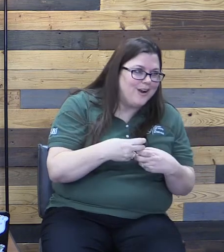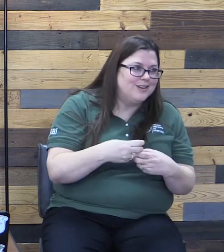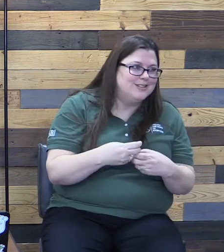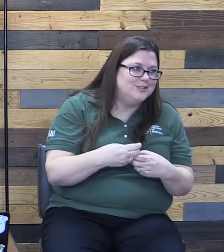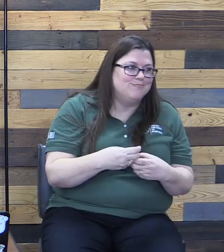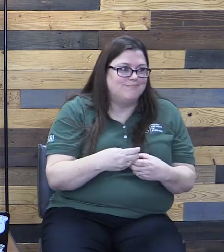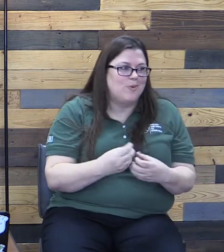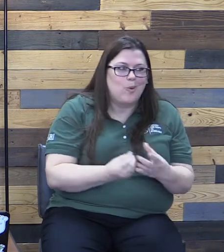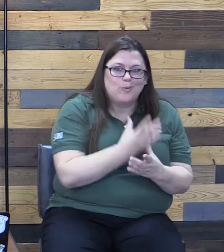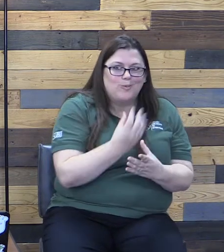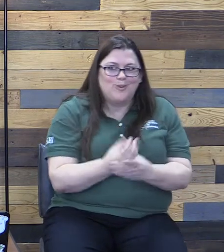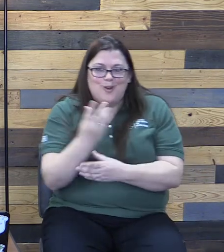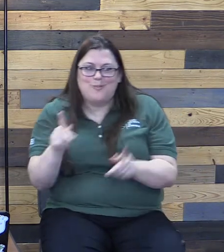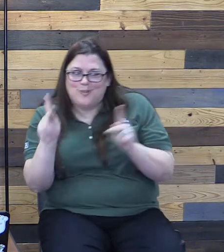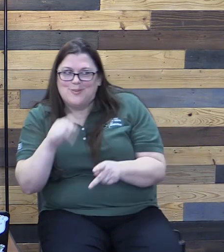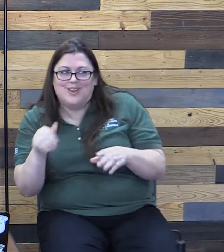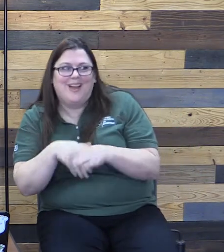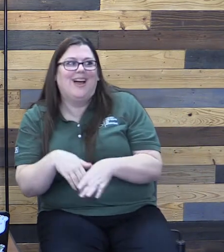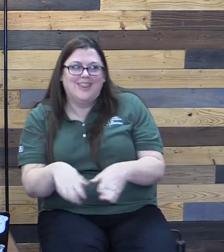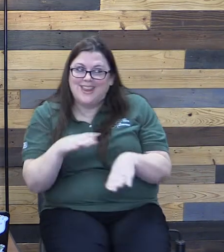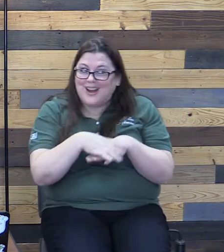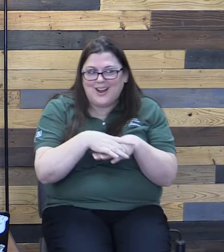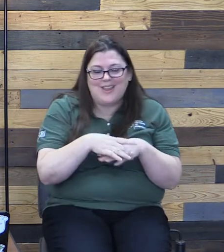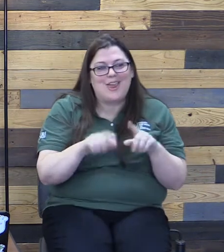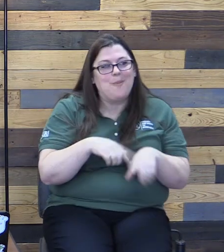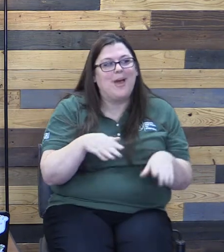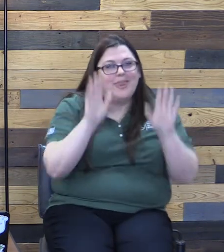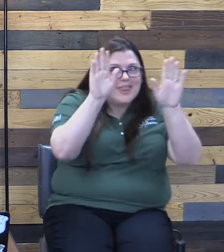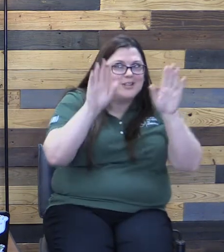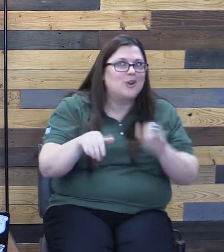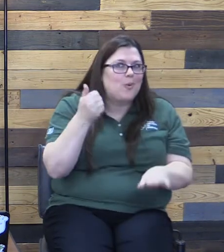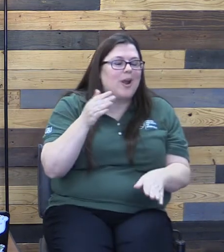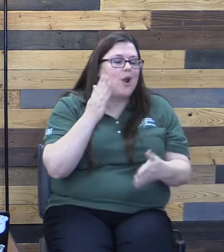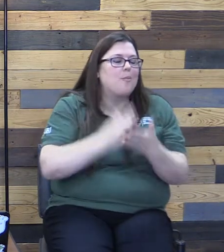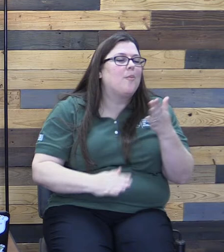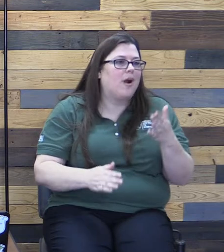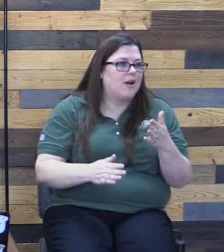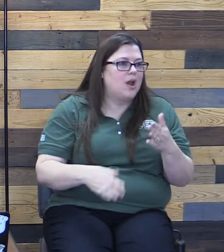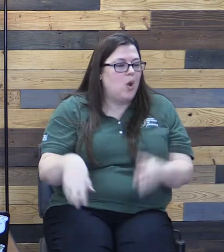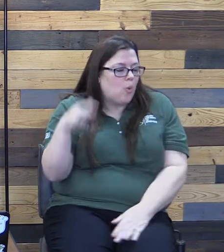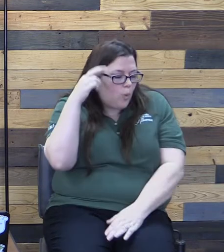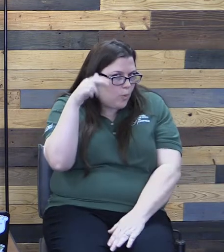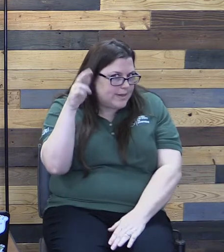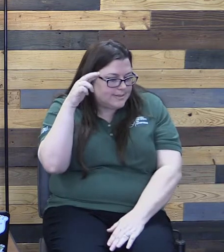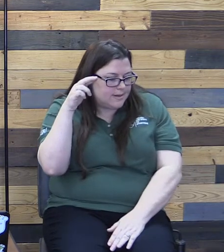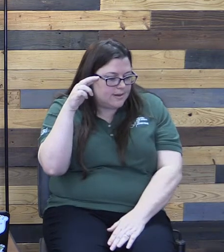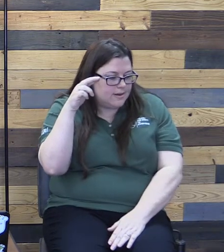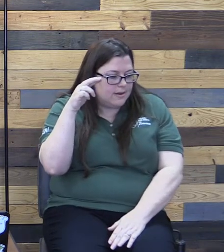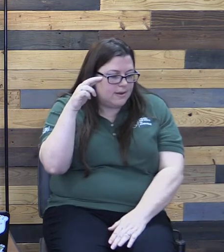earth, right? But there's an even greater part, a greater reason for him